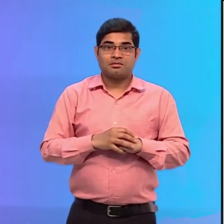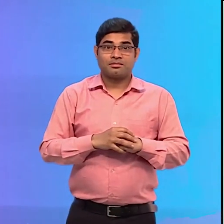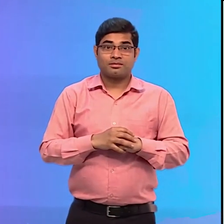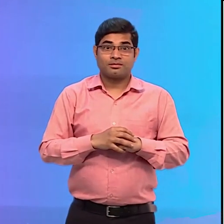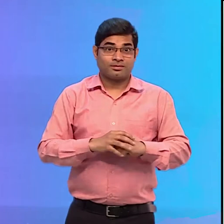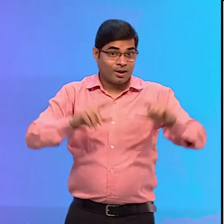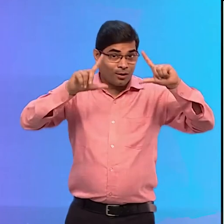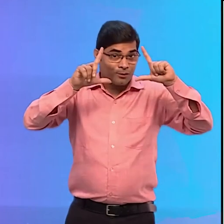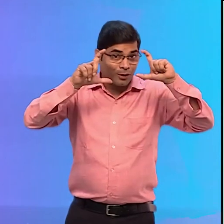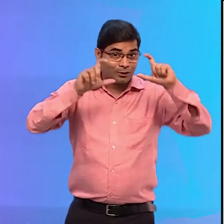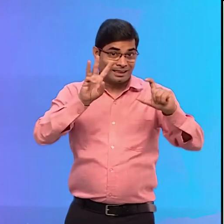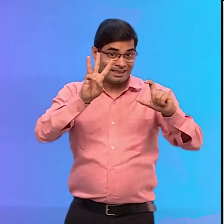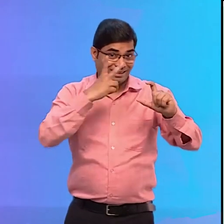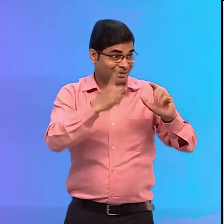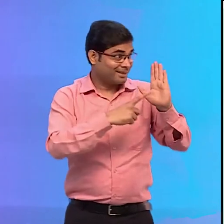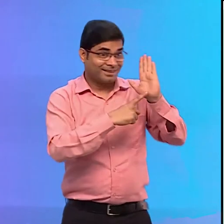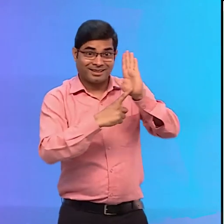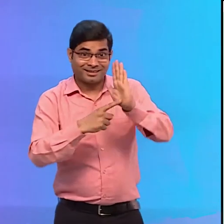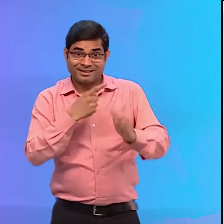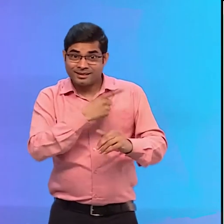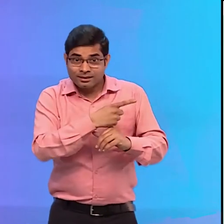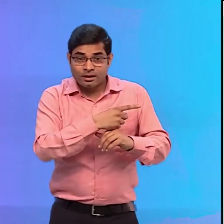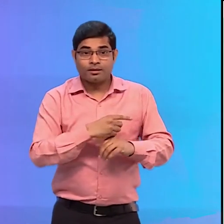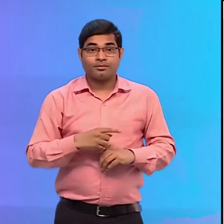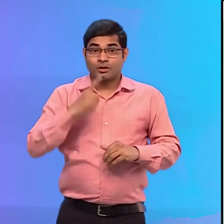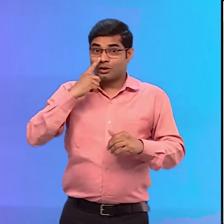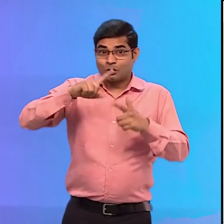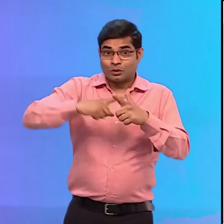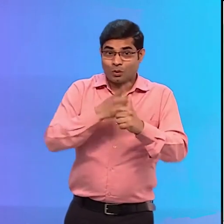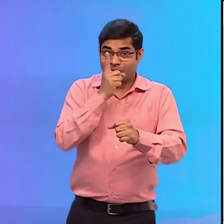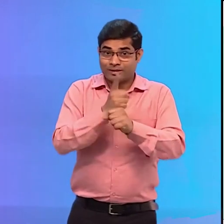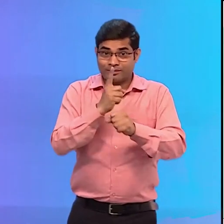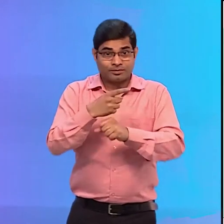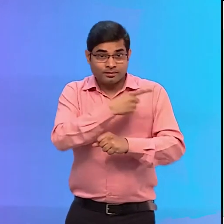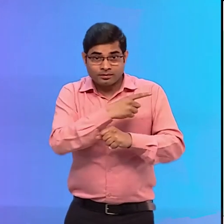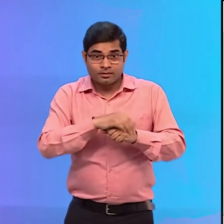The third picture shows Jyoti ma'am The asking a question to the class